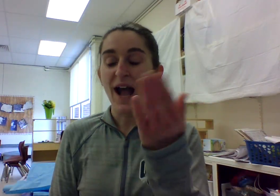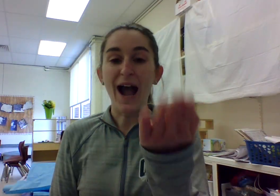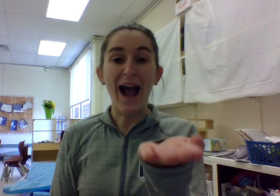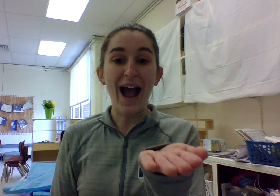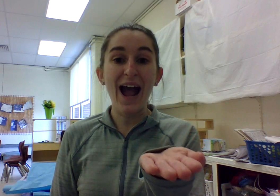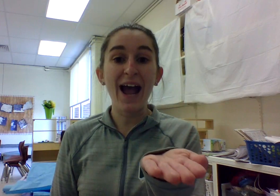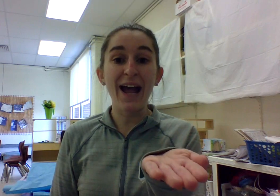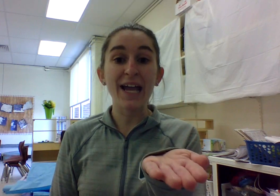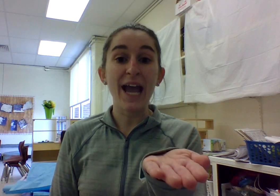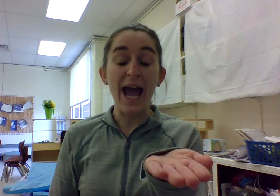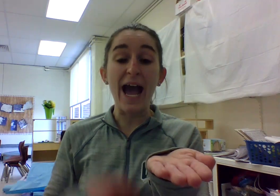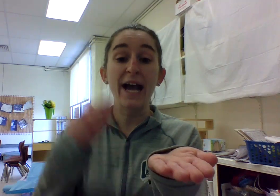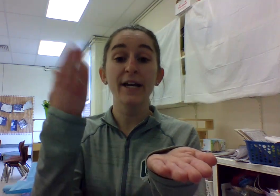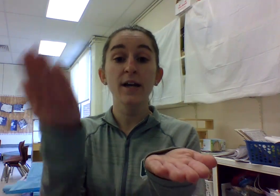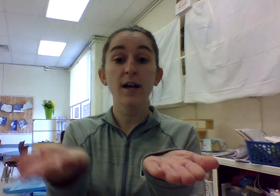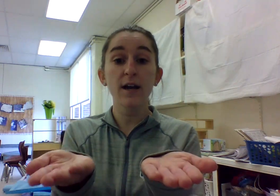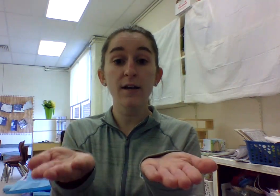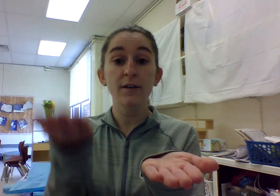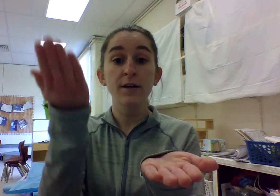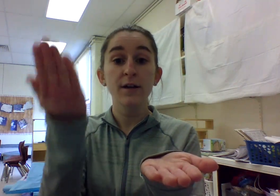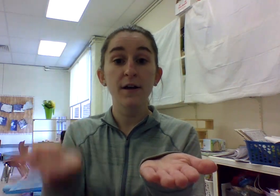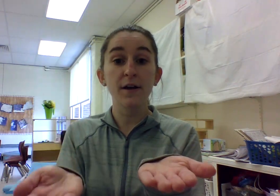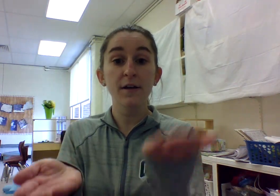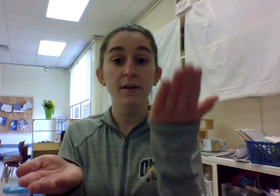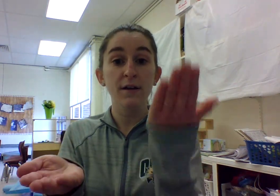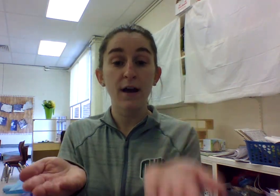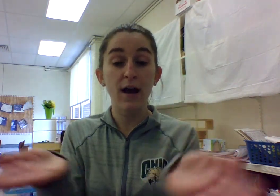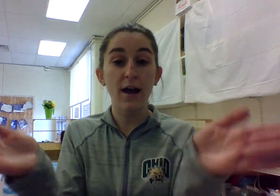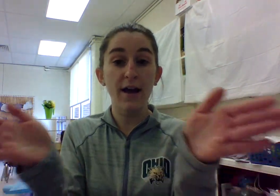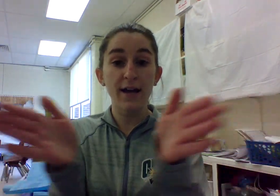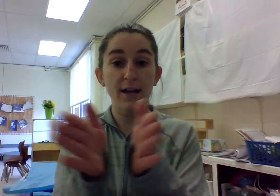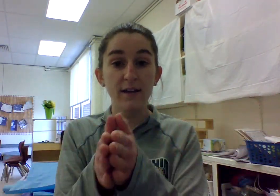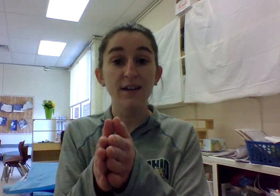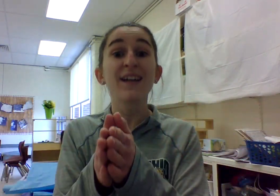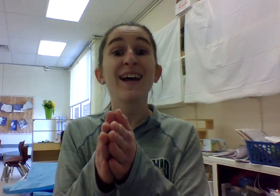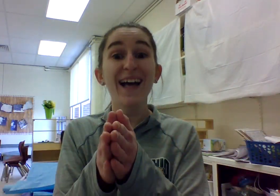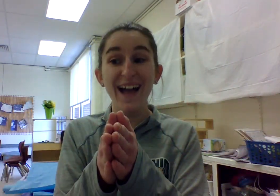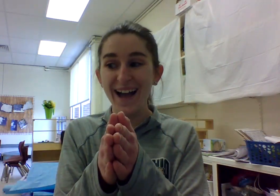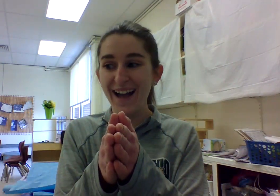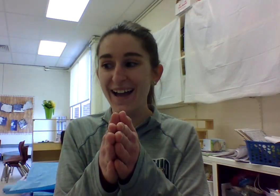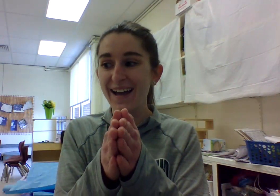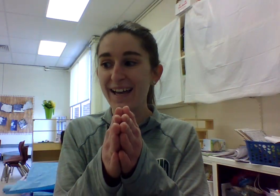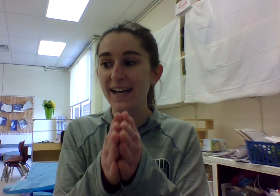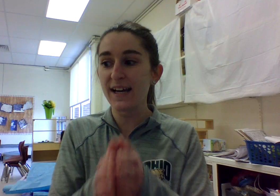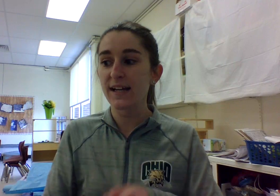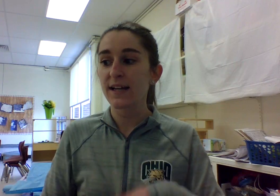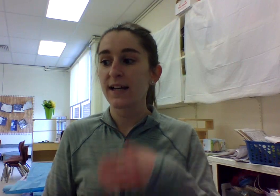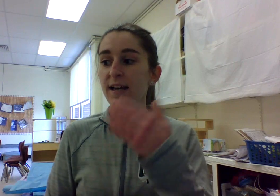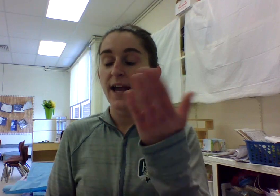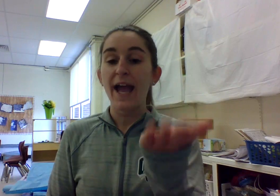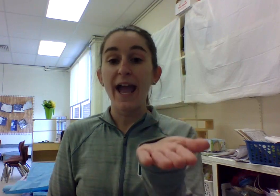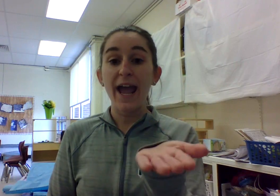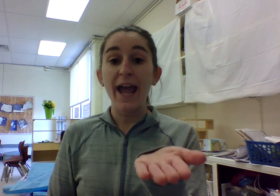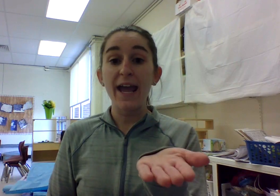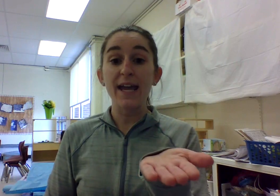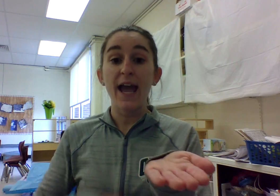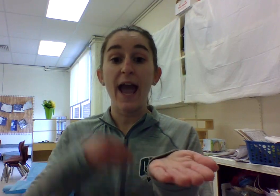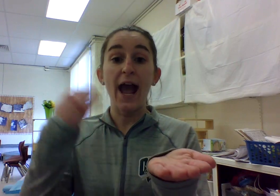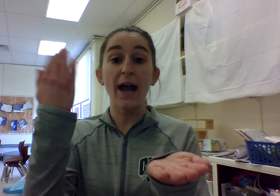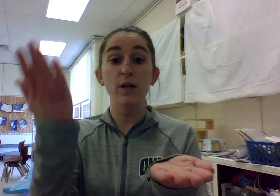I, add ha, ha, i, hi. A, add